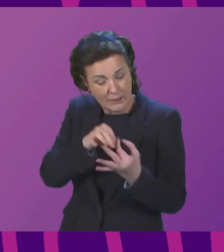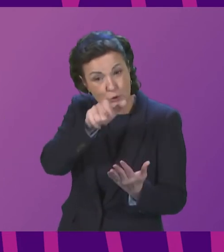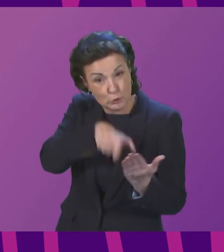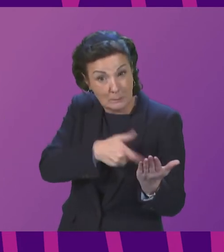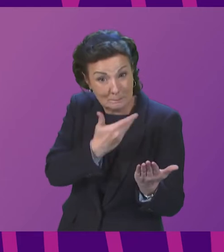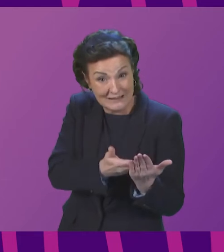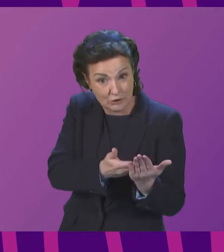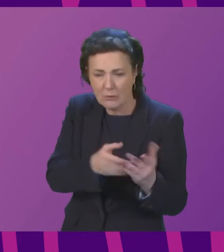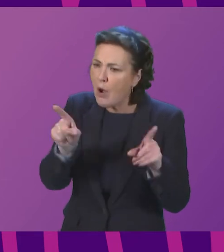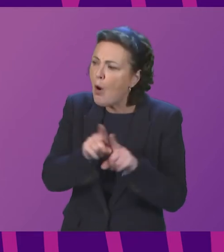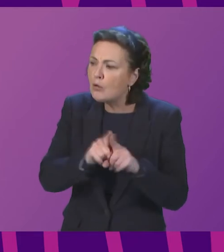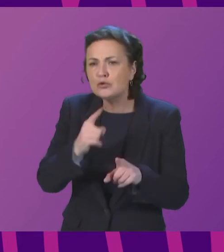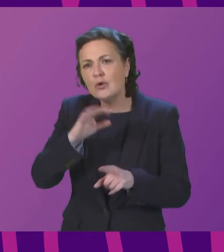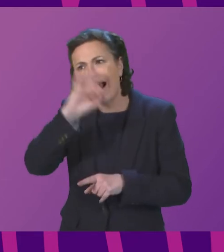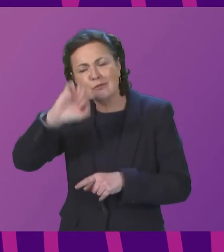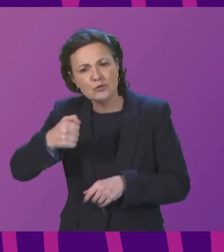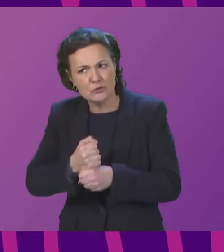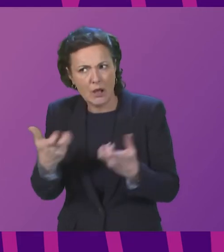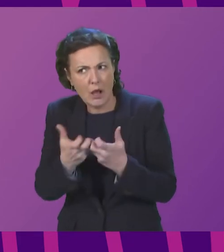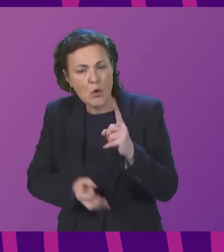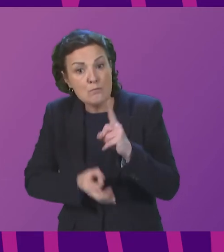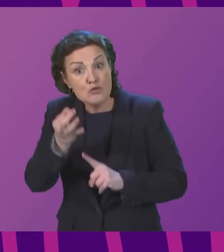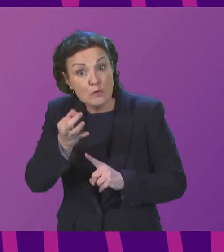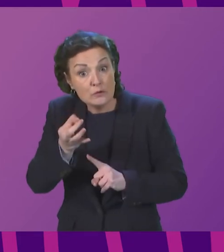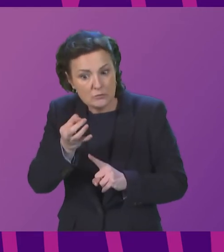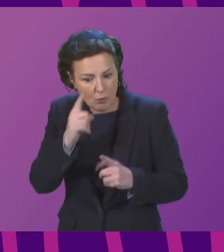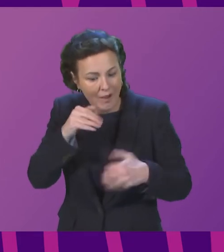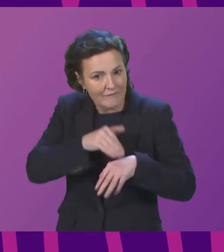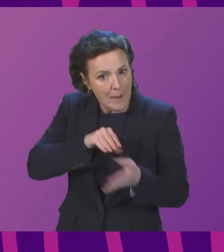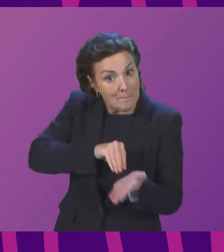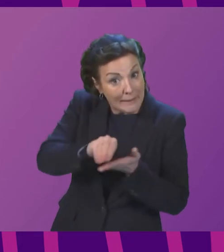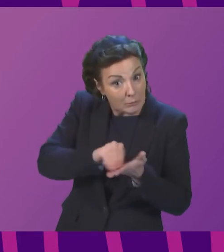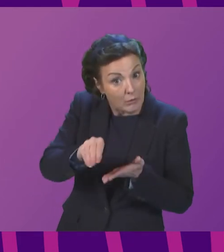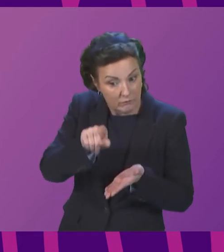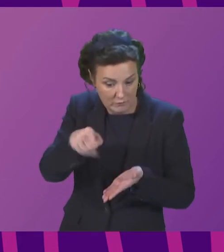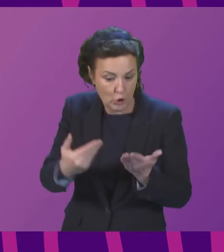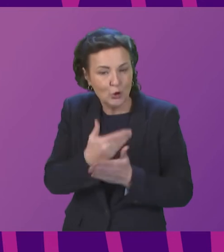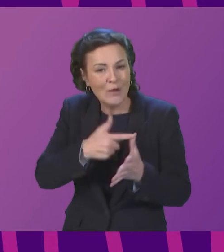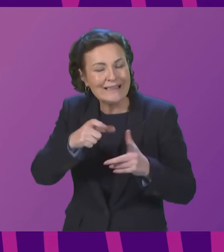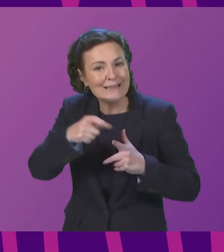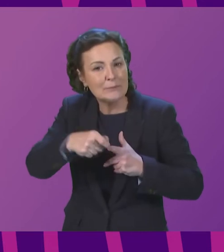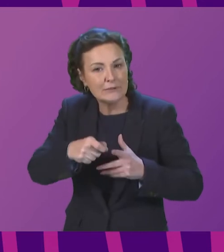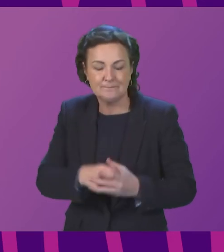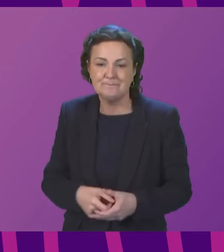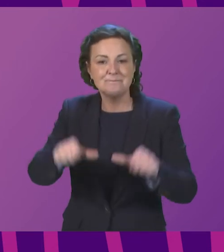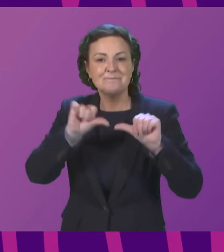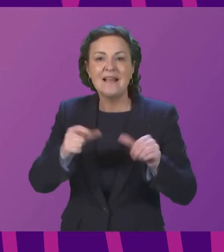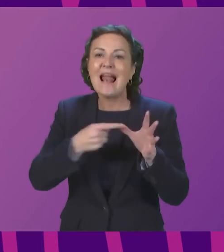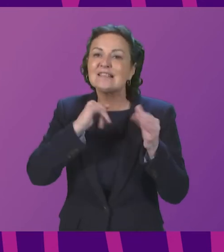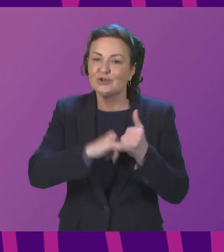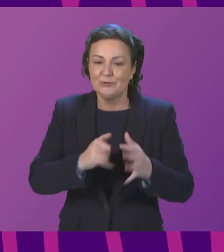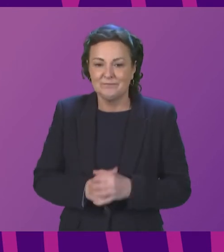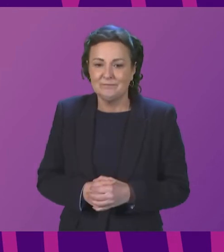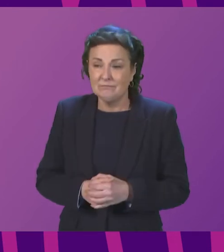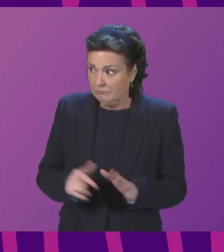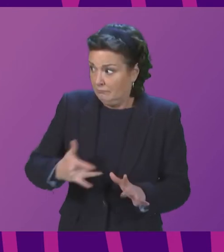how improvements by the Scottish Government will affect payments for people. Thank you. Alexander Stewart. Thank you, Camille. I think